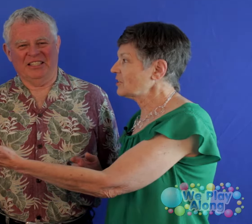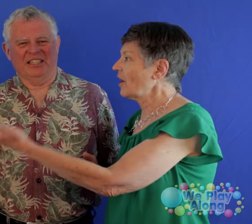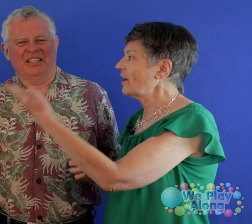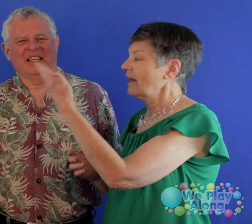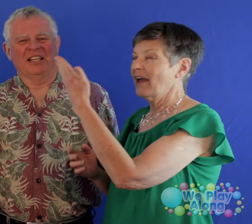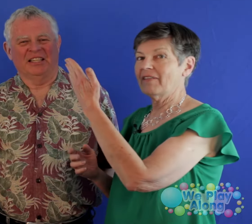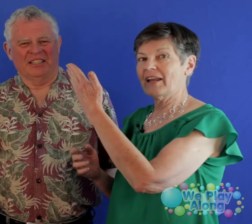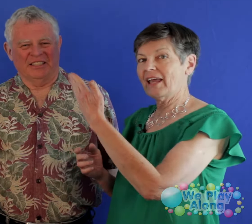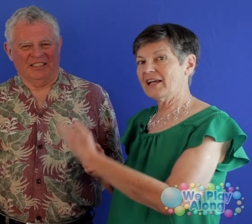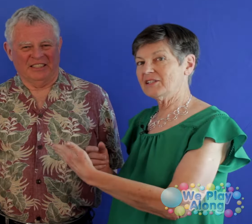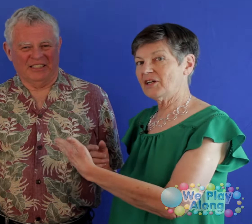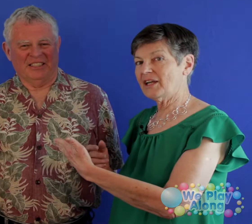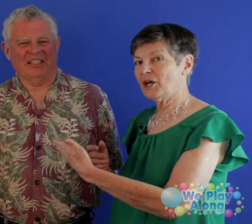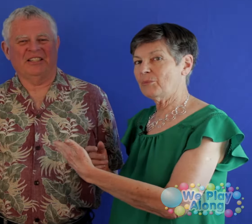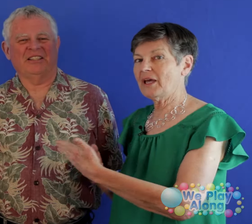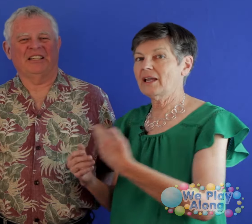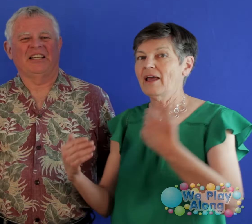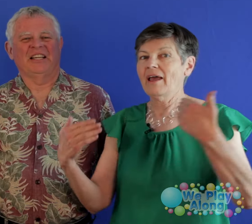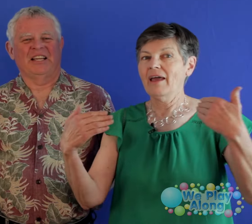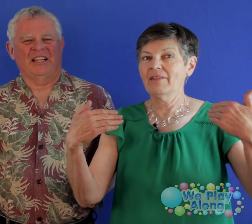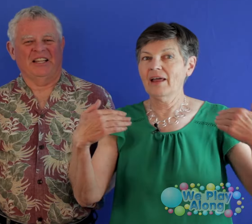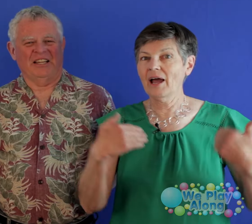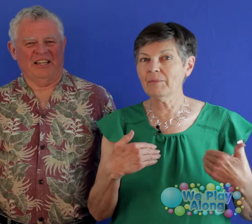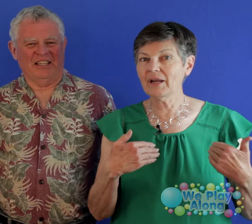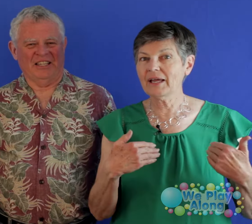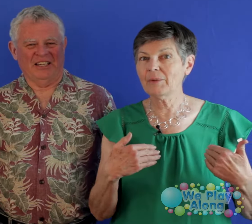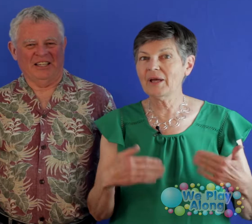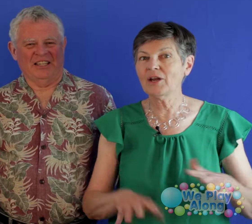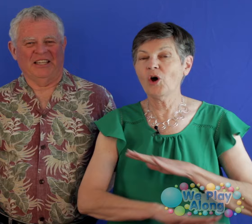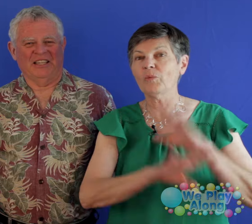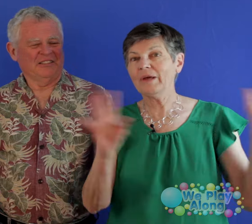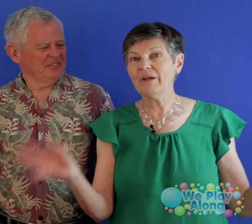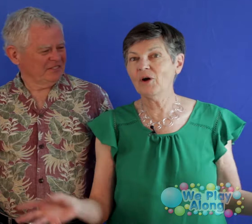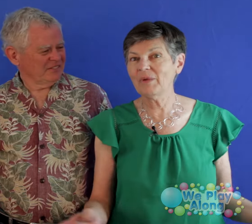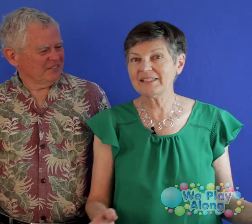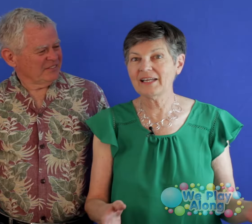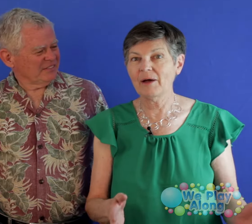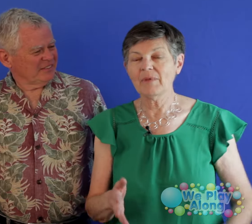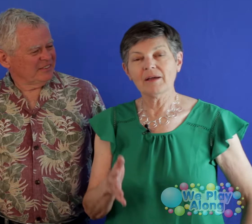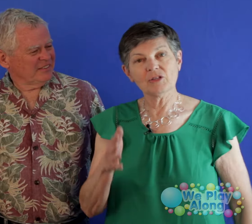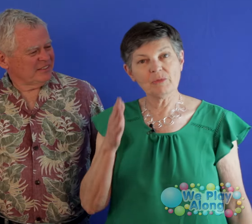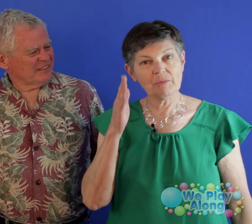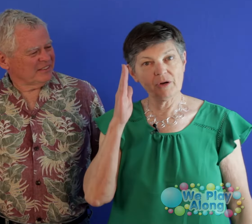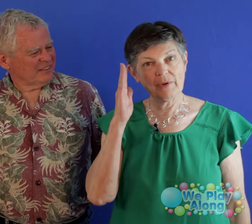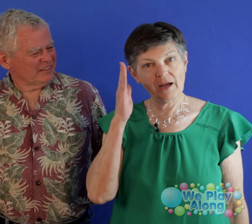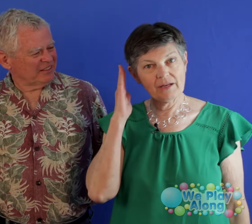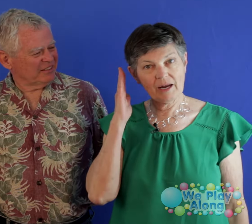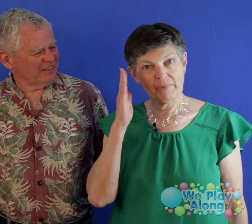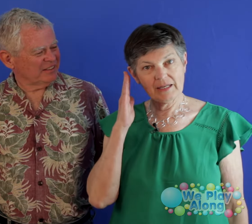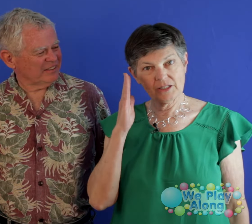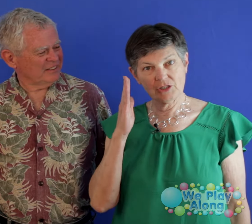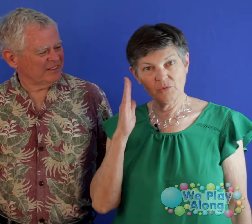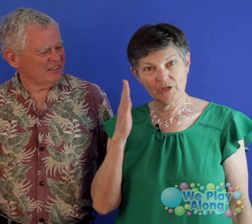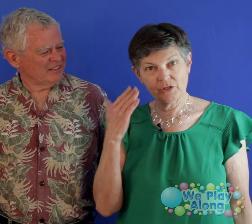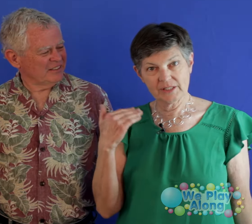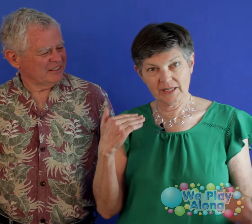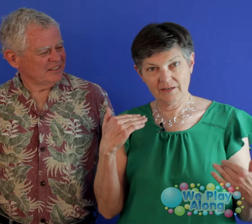start and then Ken's going to come in and then I'm going to come in and hopefully we don't mess it up. Because remember in a round you've got to pay attention to what you're singing.